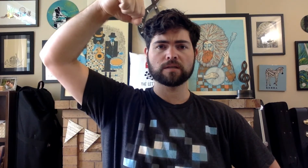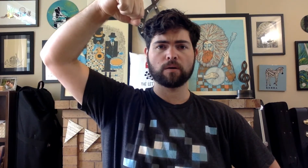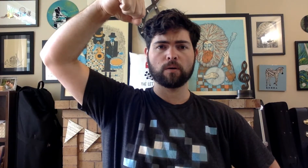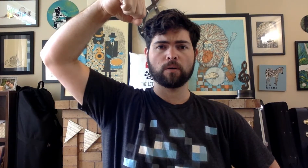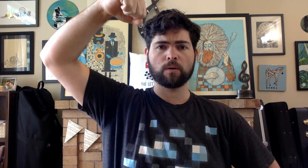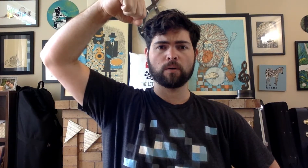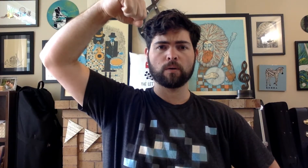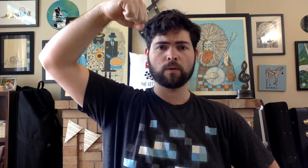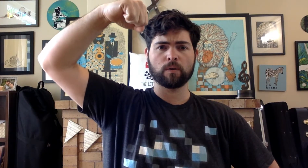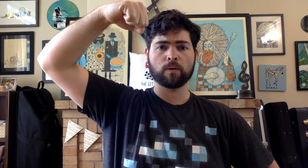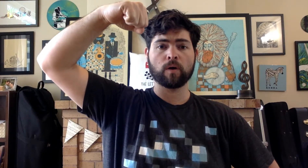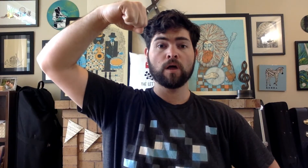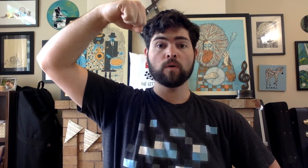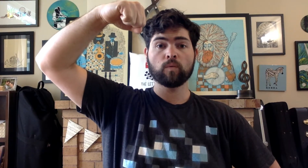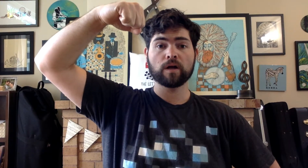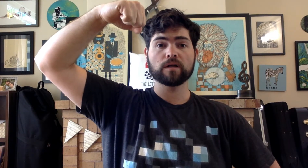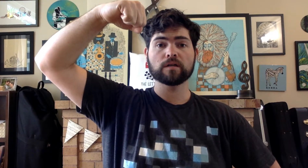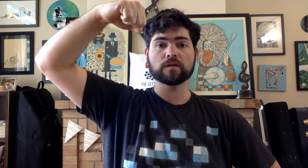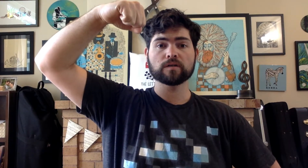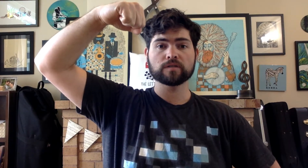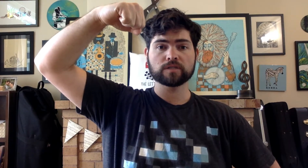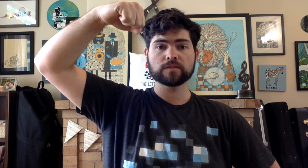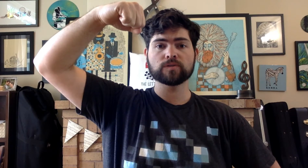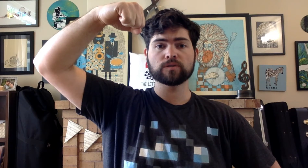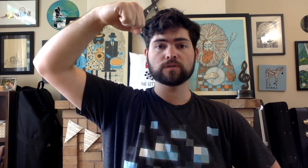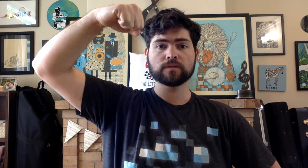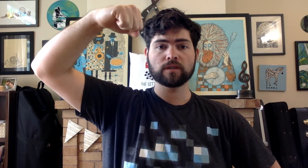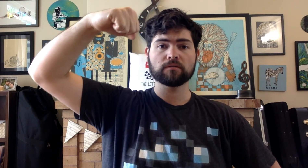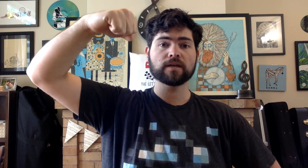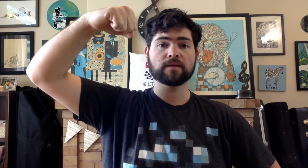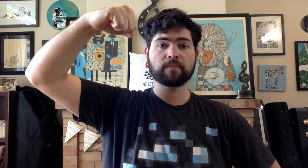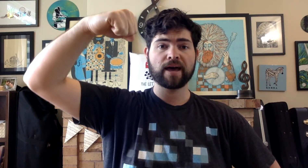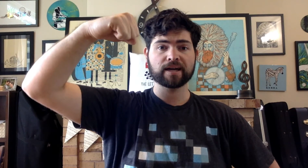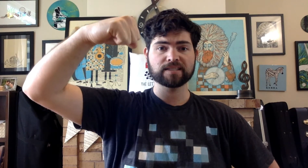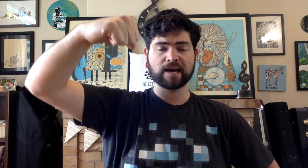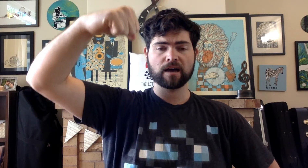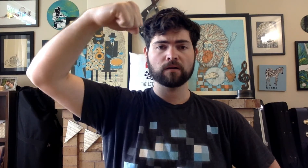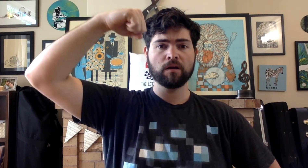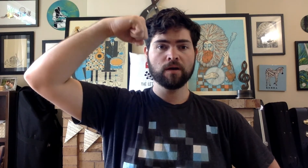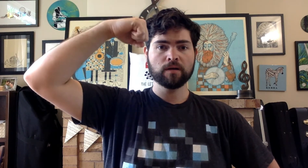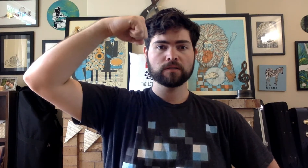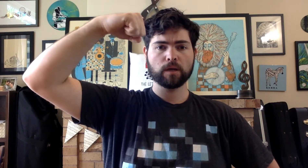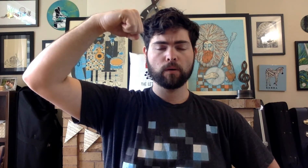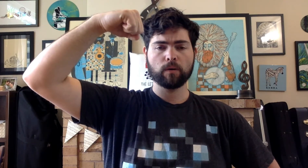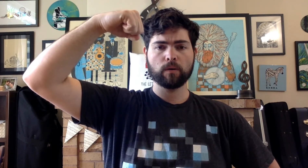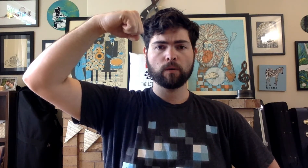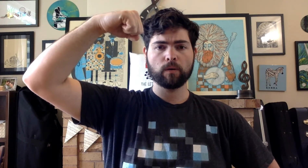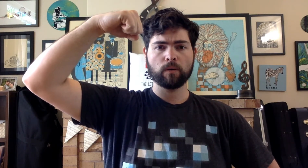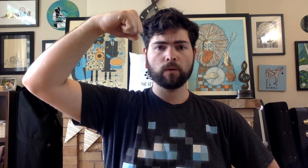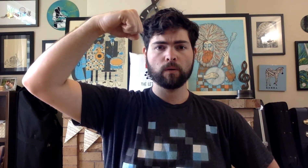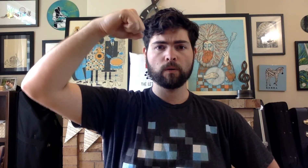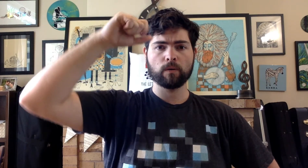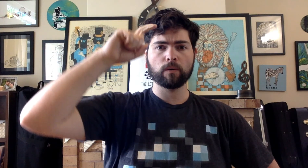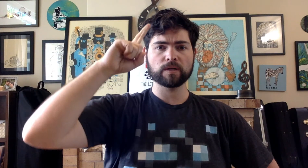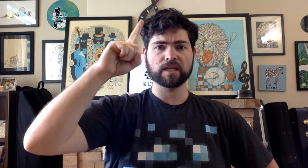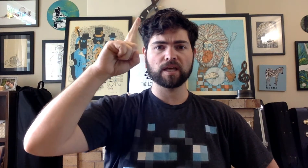Do. One, two, three, back down. Do, Ti,